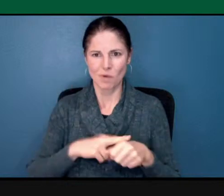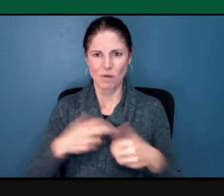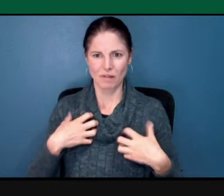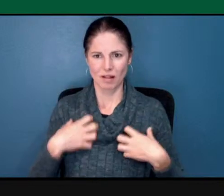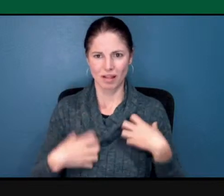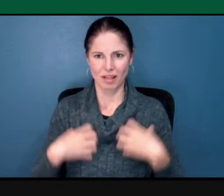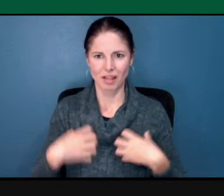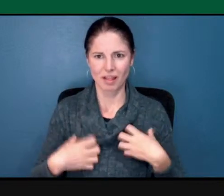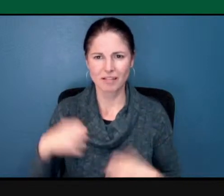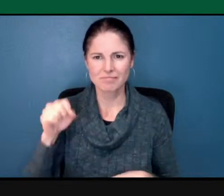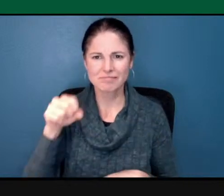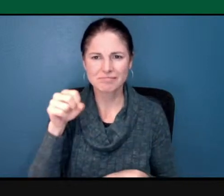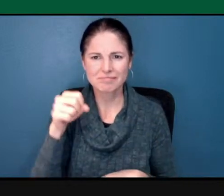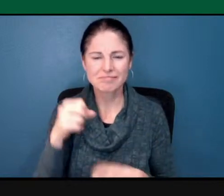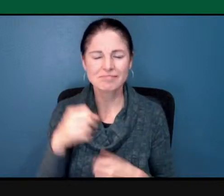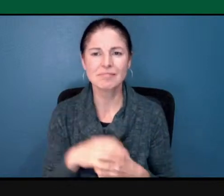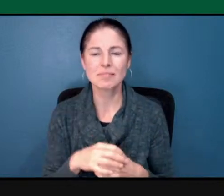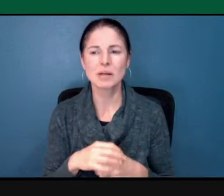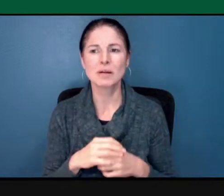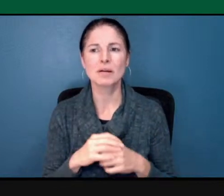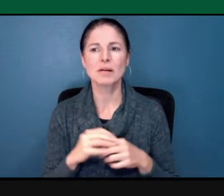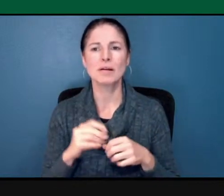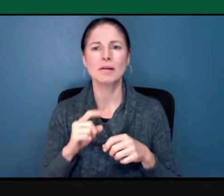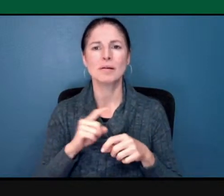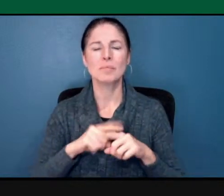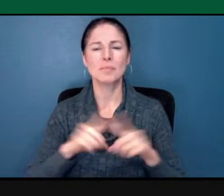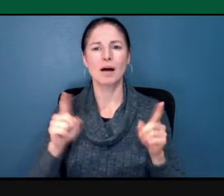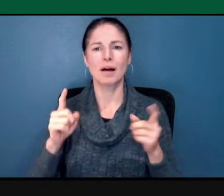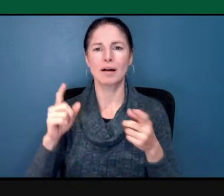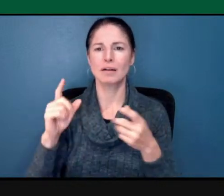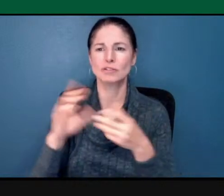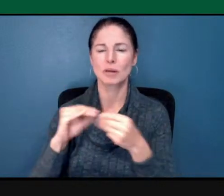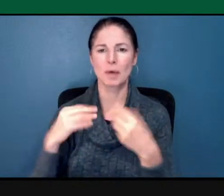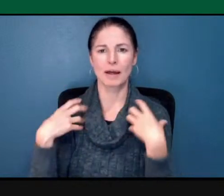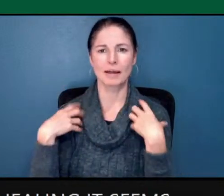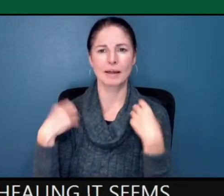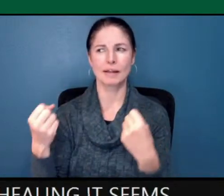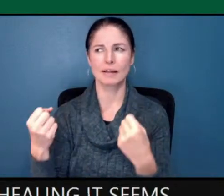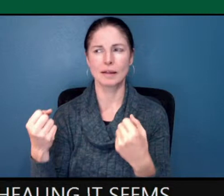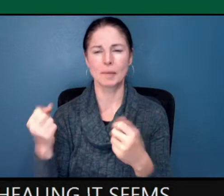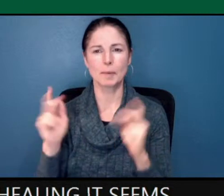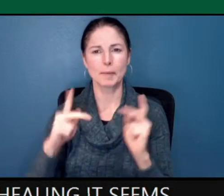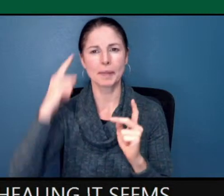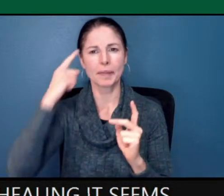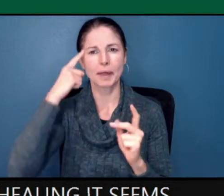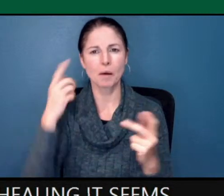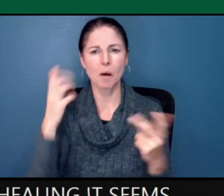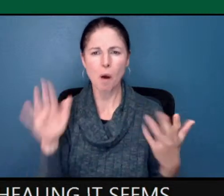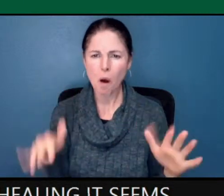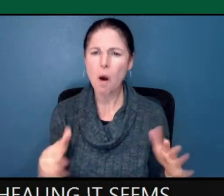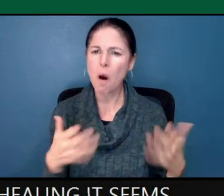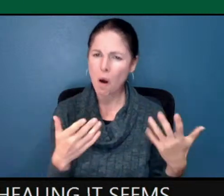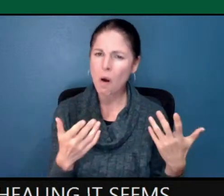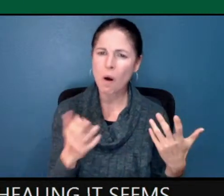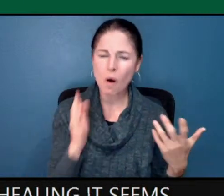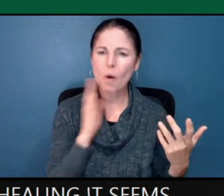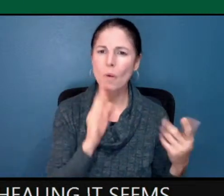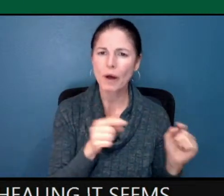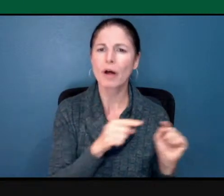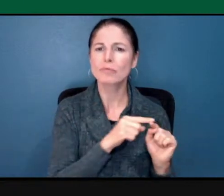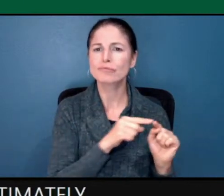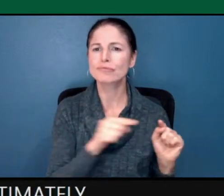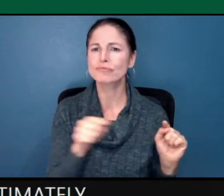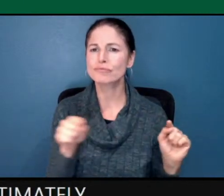when we talk about healing, it seems kind of this linear process where ultimately everything is okay. But it's not.